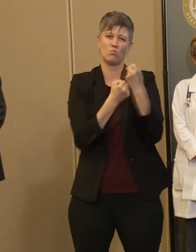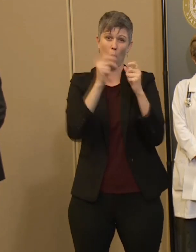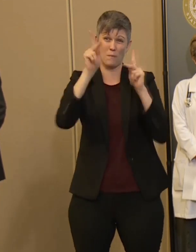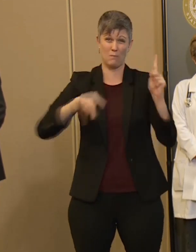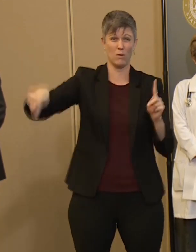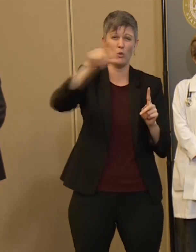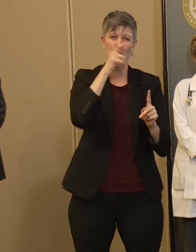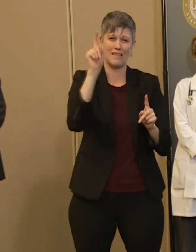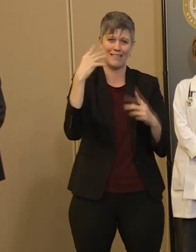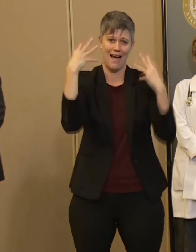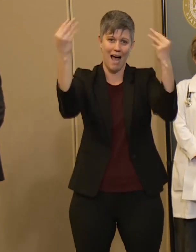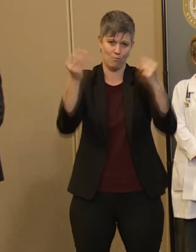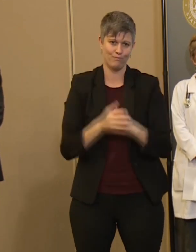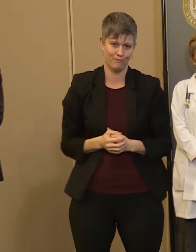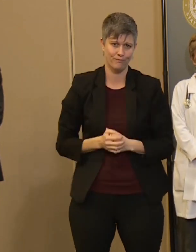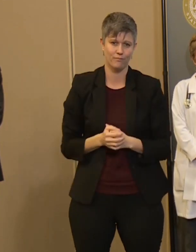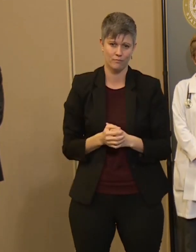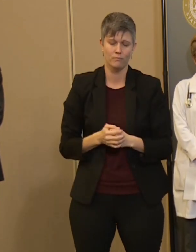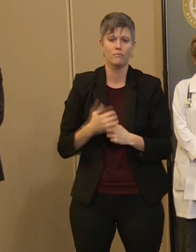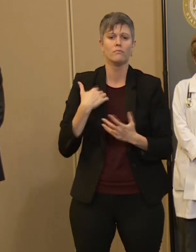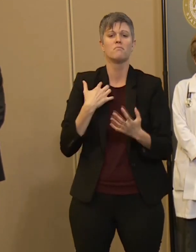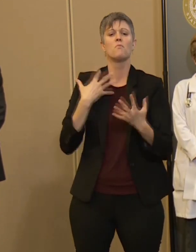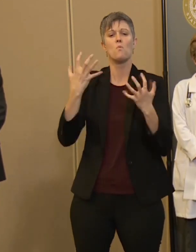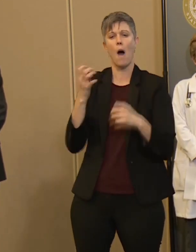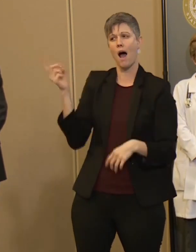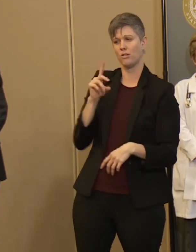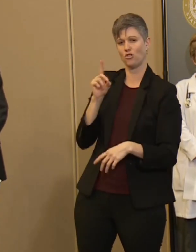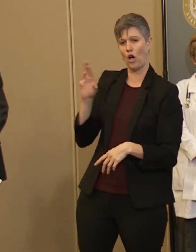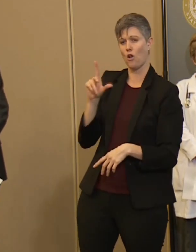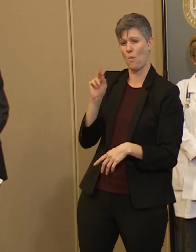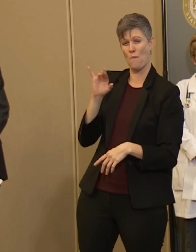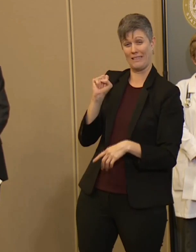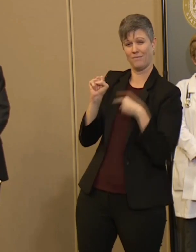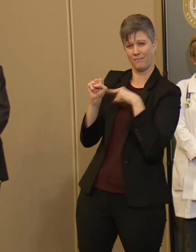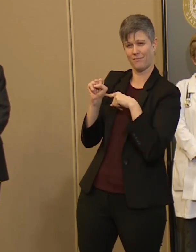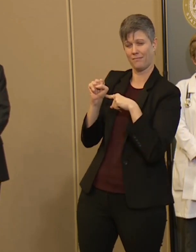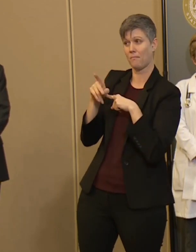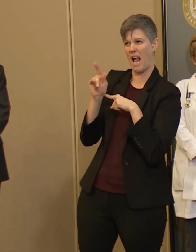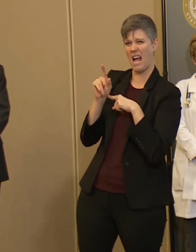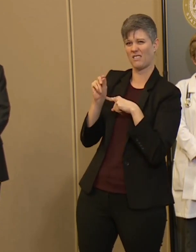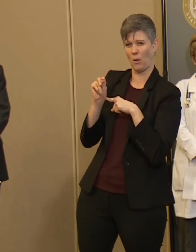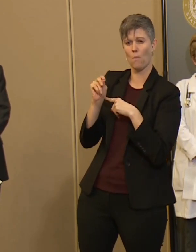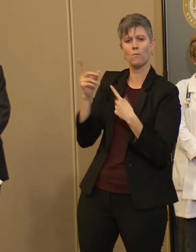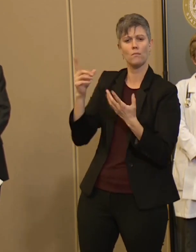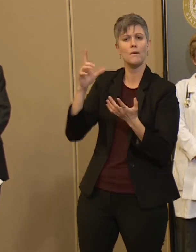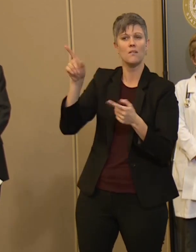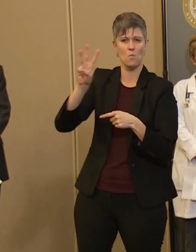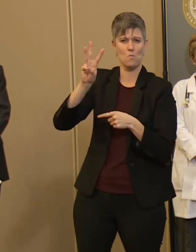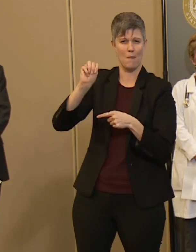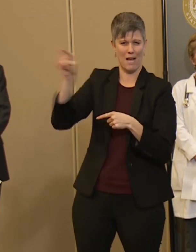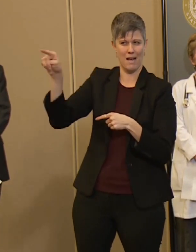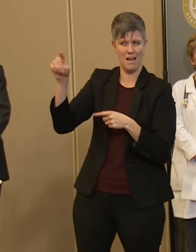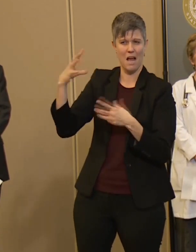I'll now ask Dr. Lori Palazzo, who is the health authority for Williamson County, to come to the podium.